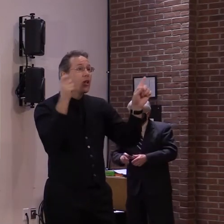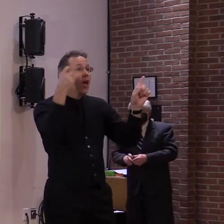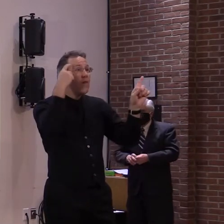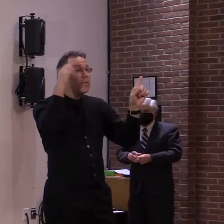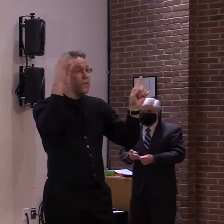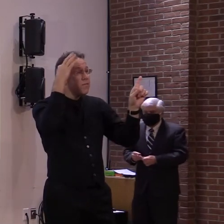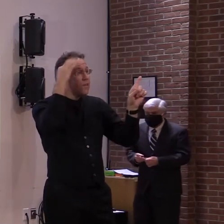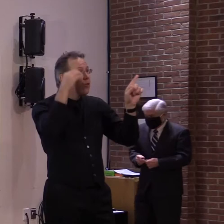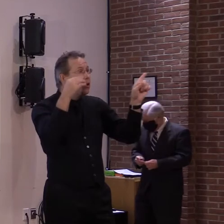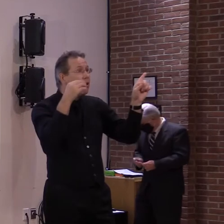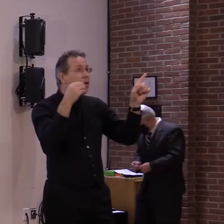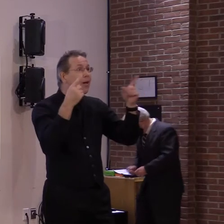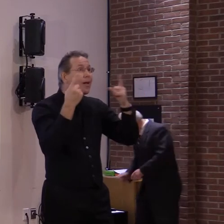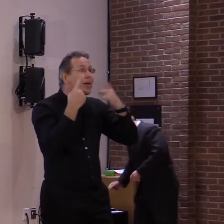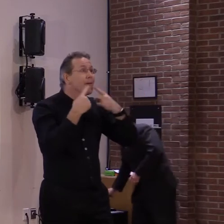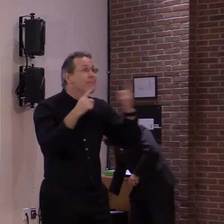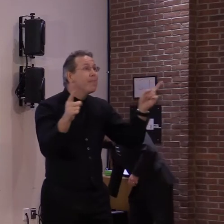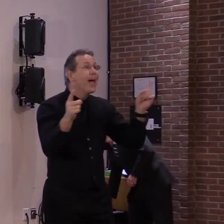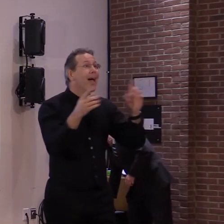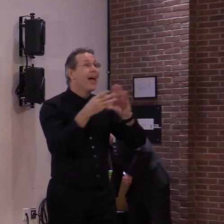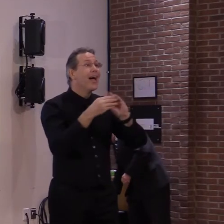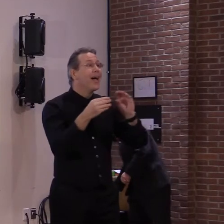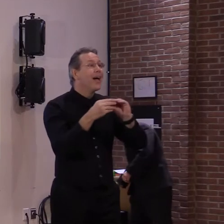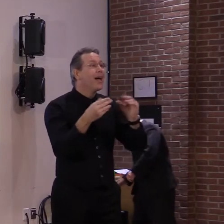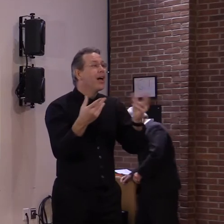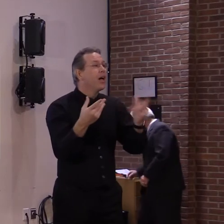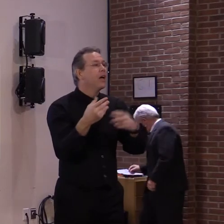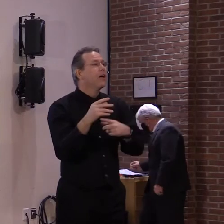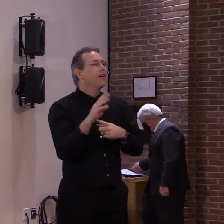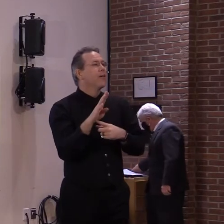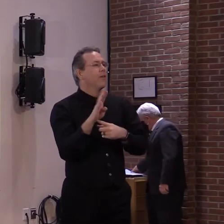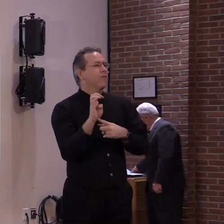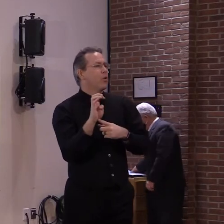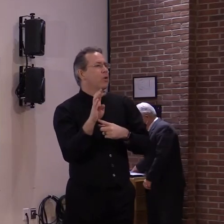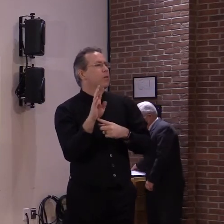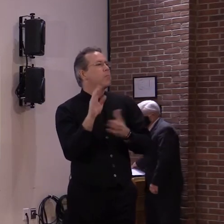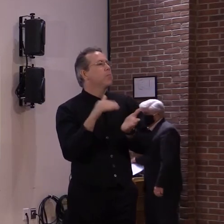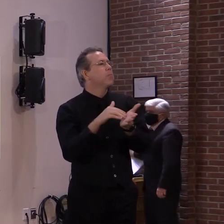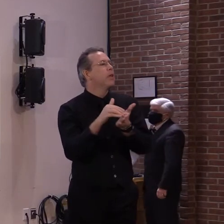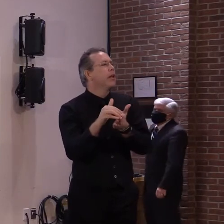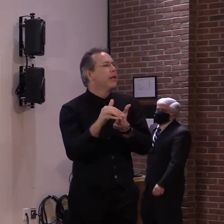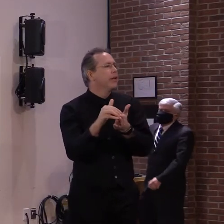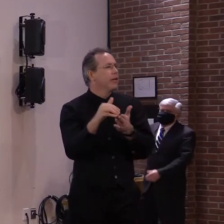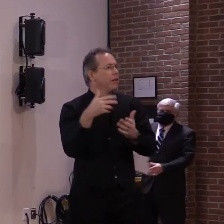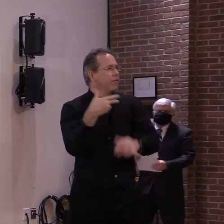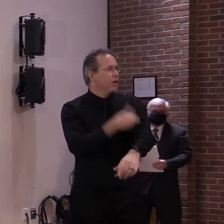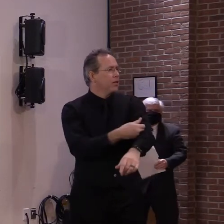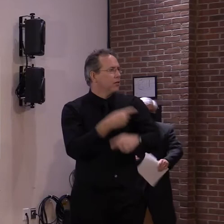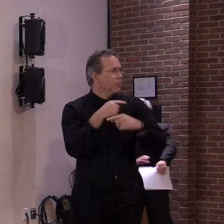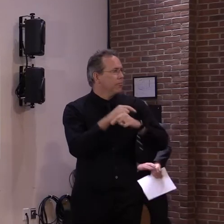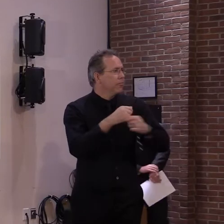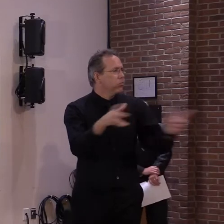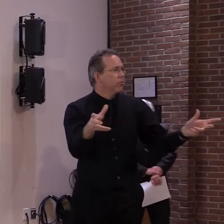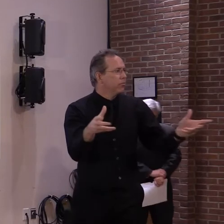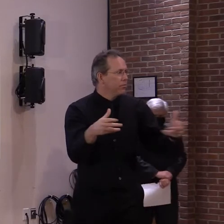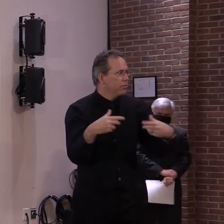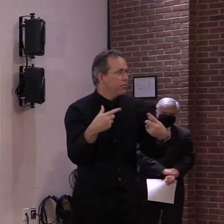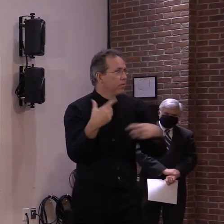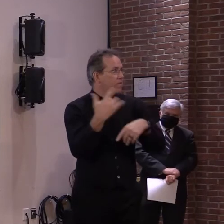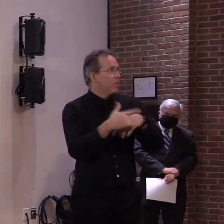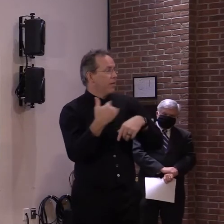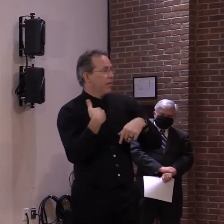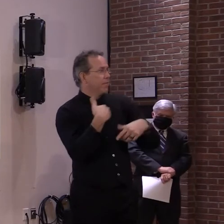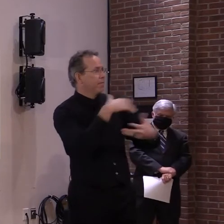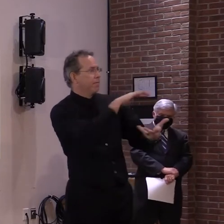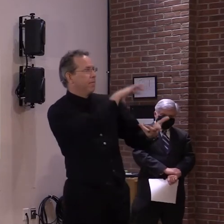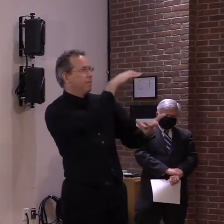400 million doses of the current two vaccines will be out there available, which means 200 million Americans.